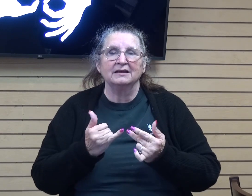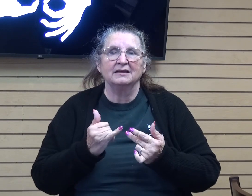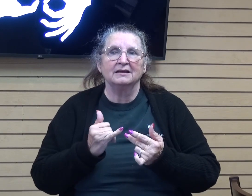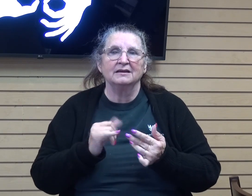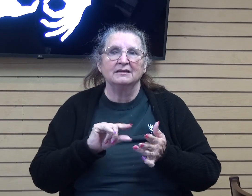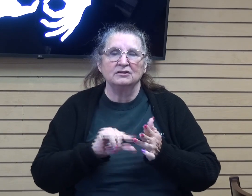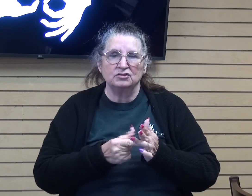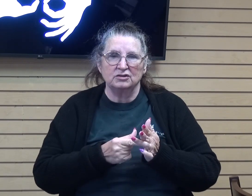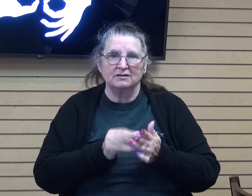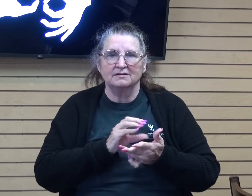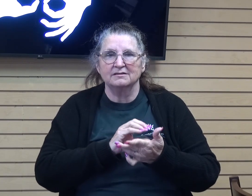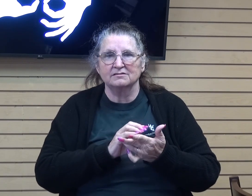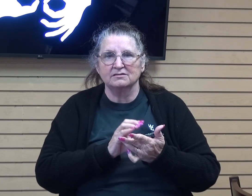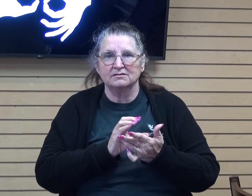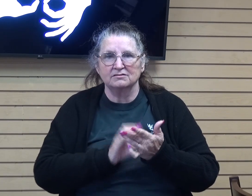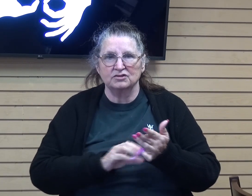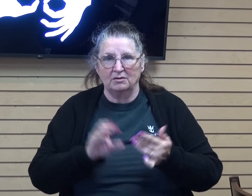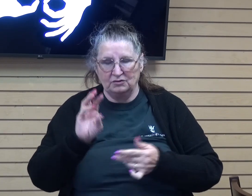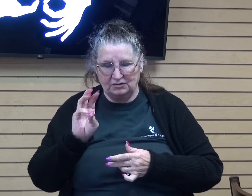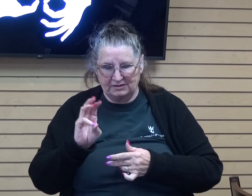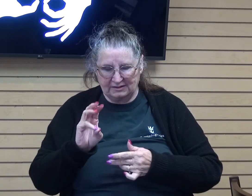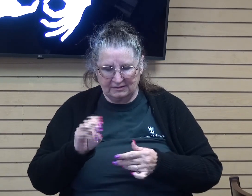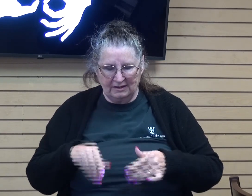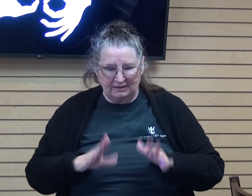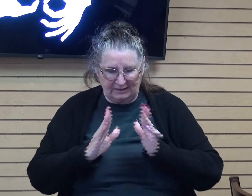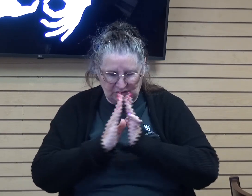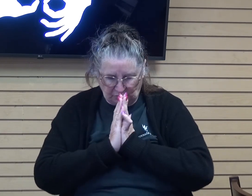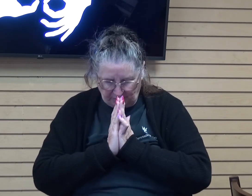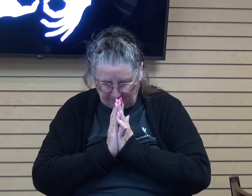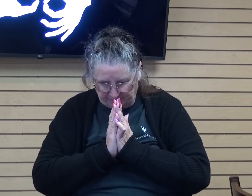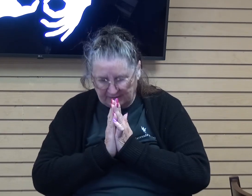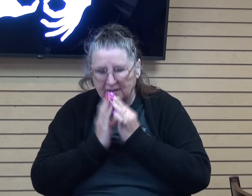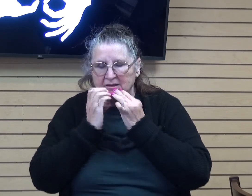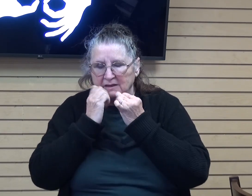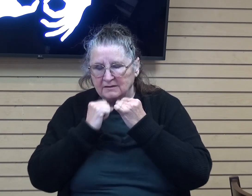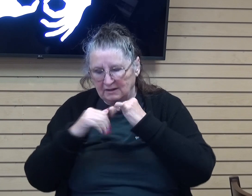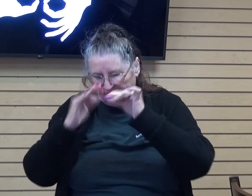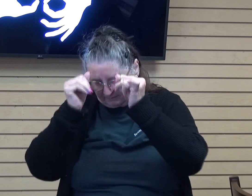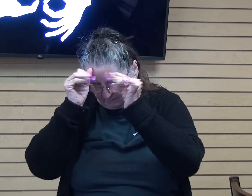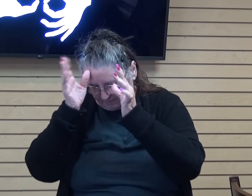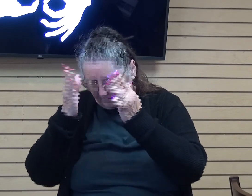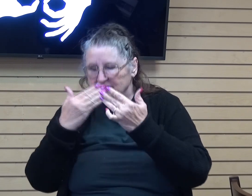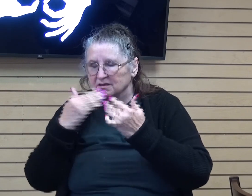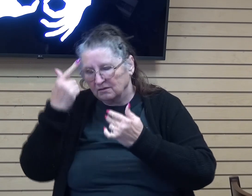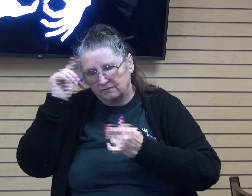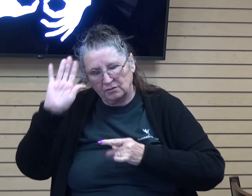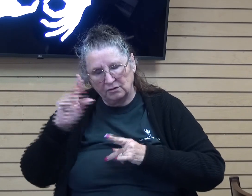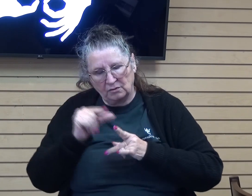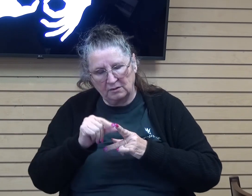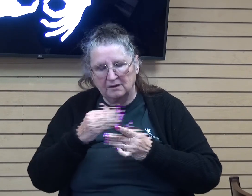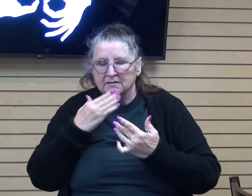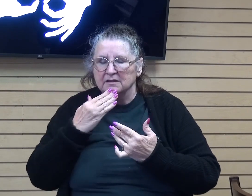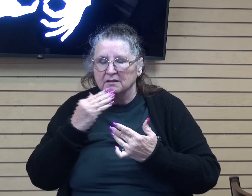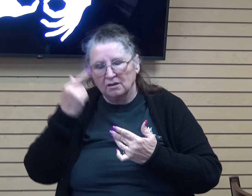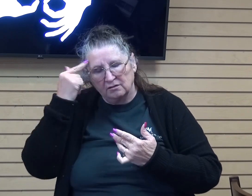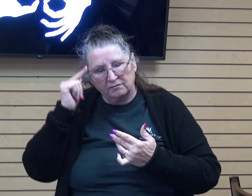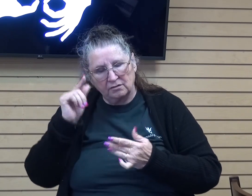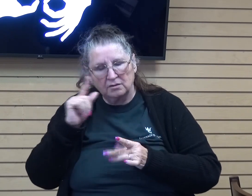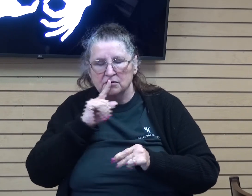Genesis 6 but let's pray first. Dear Heavenly Father, Lord I just thank you so much for your word and I just thank you for the promises that you